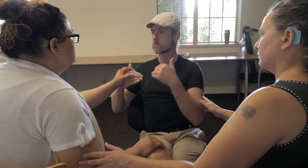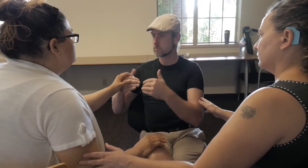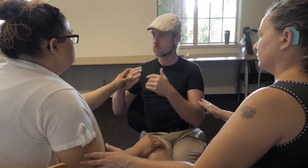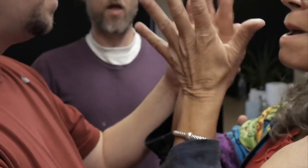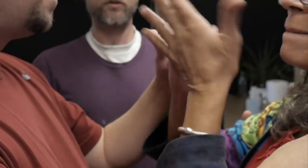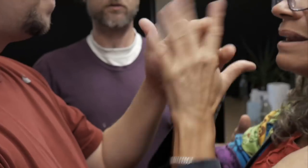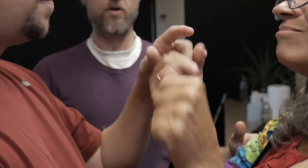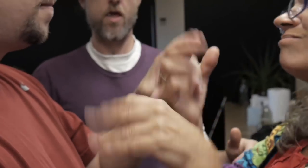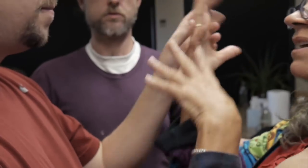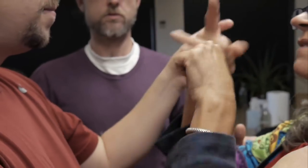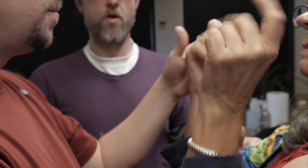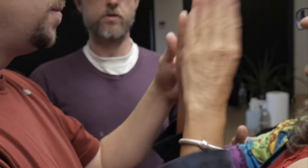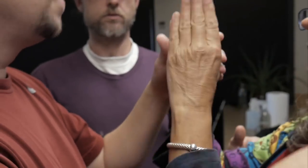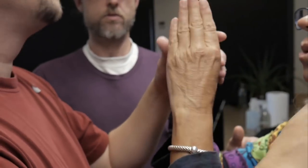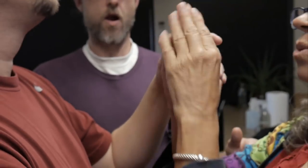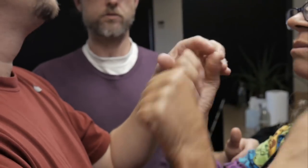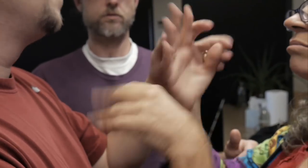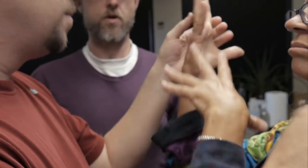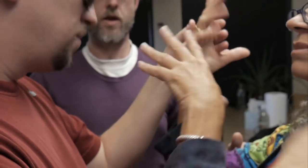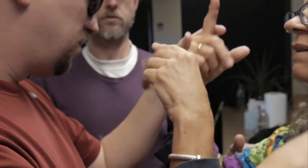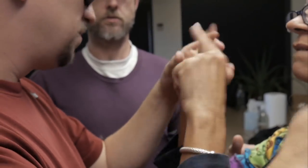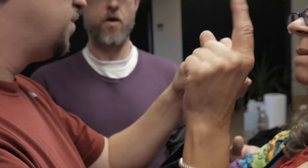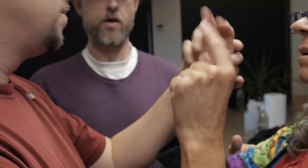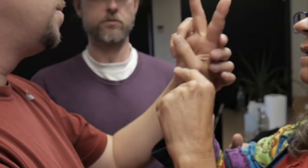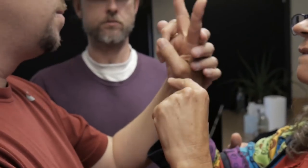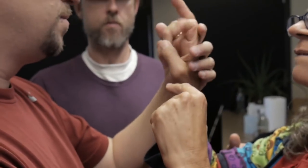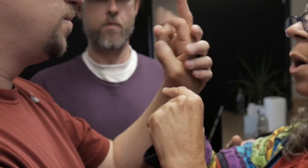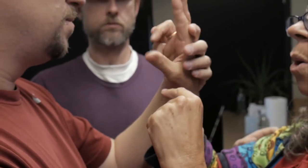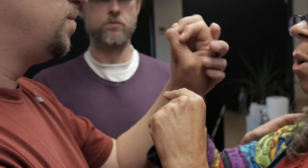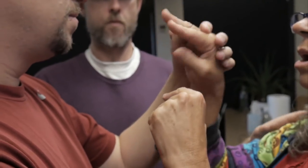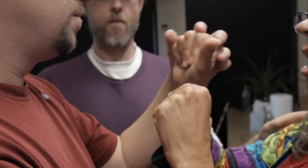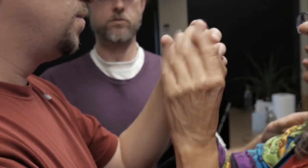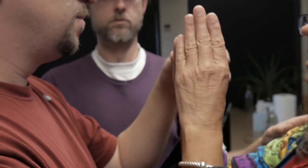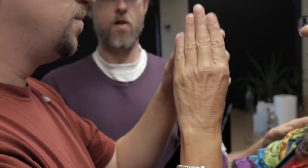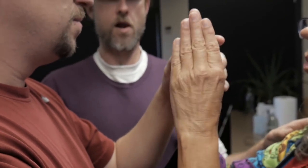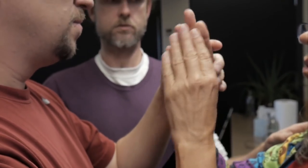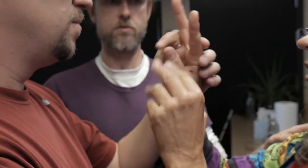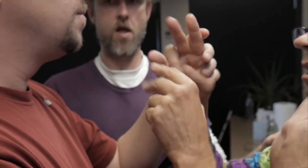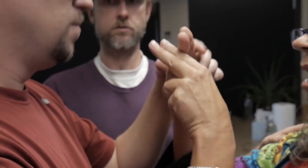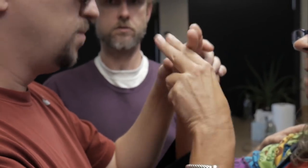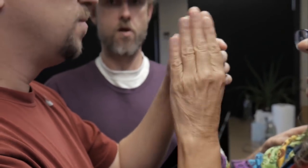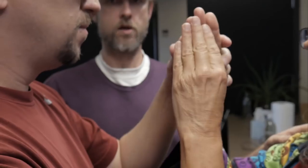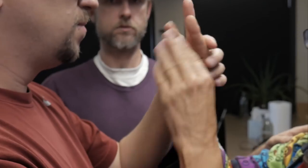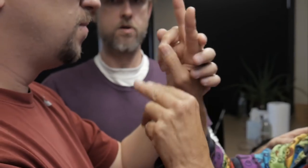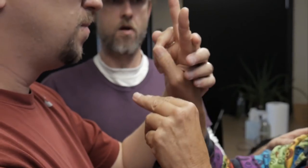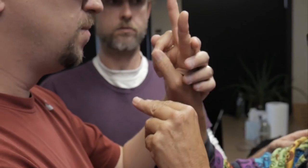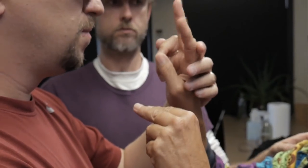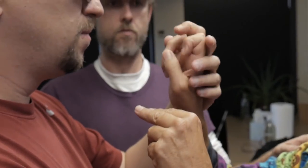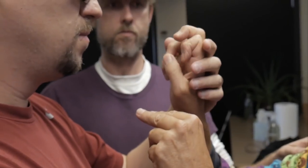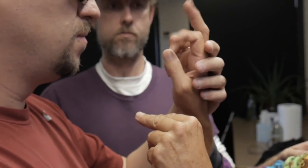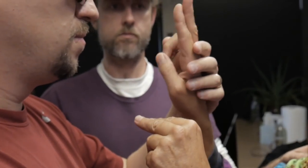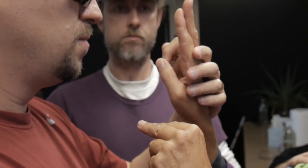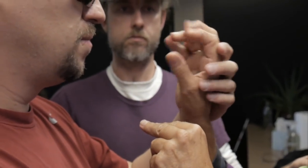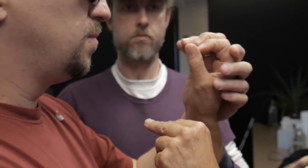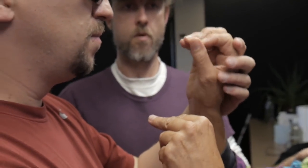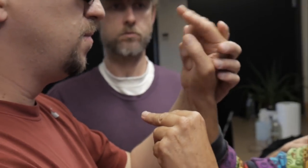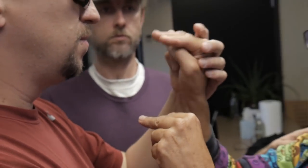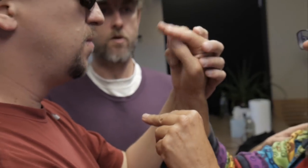In summer 2018, six DeafBlind individuals came together to adapt Romeo and Juliet